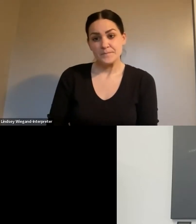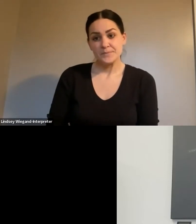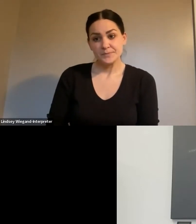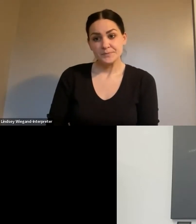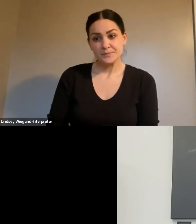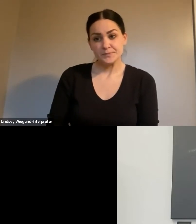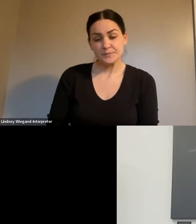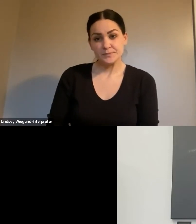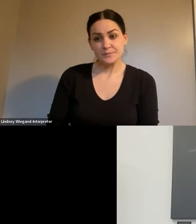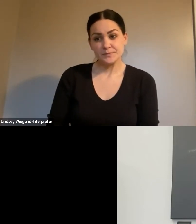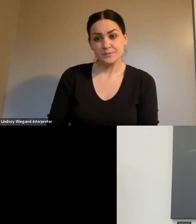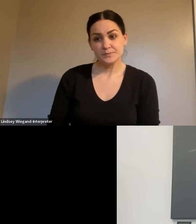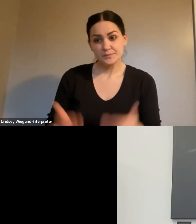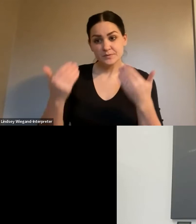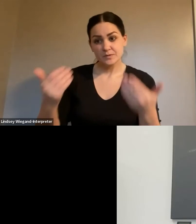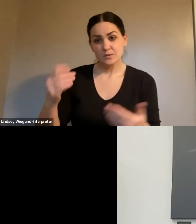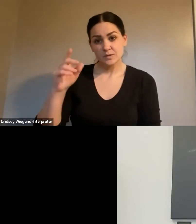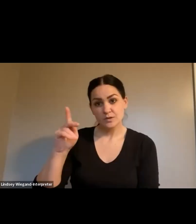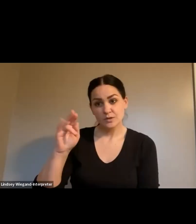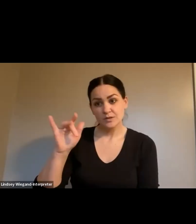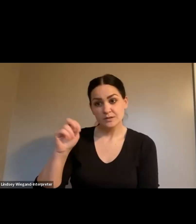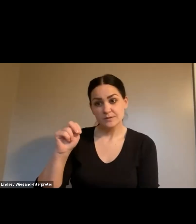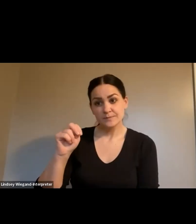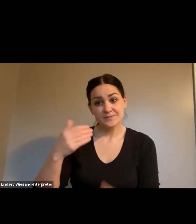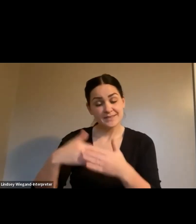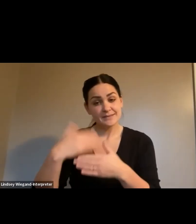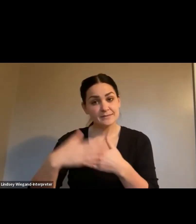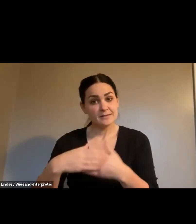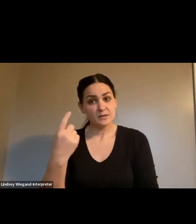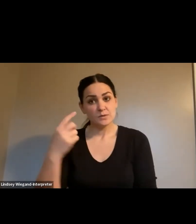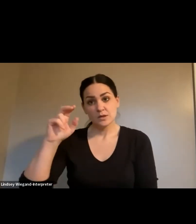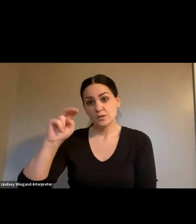Go ahead, Kristen. Yep. The next hand up is Norma P.